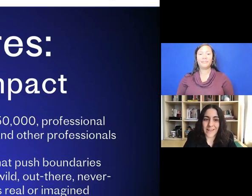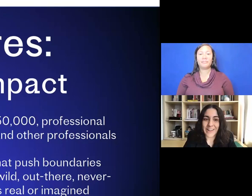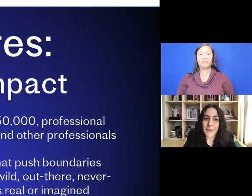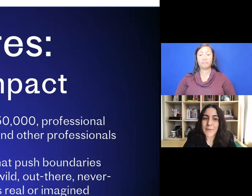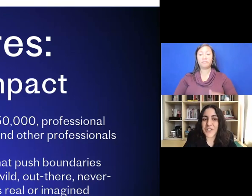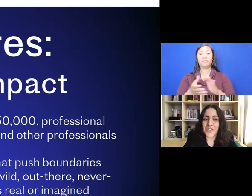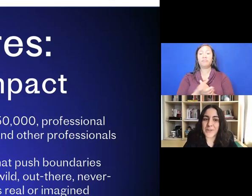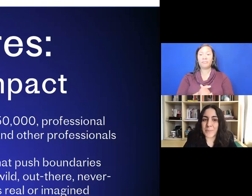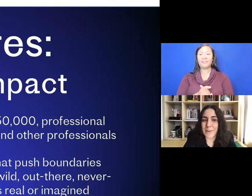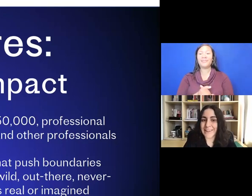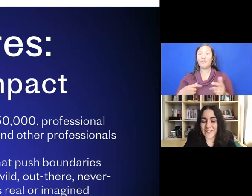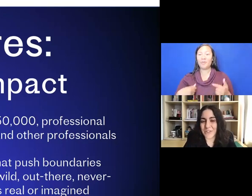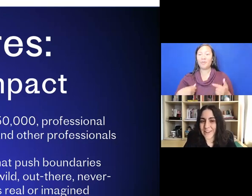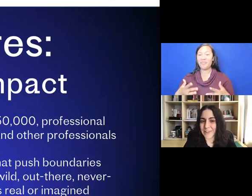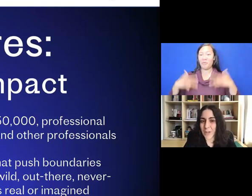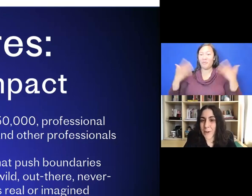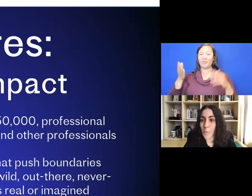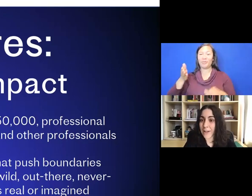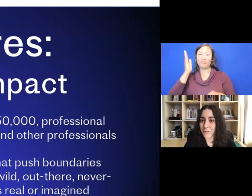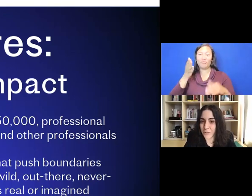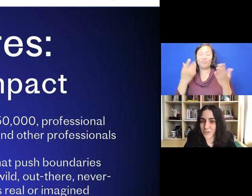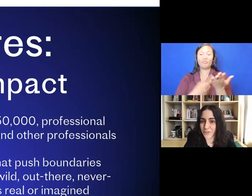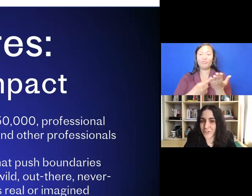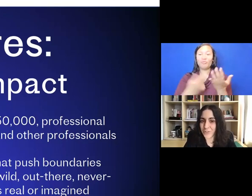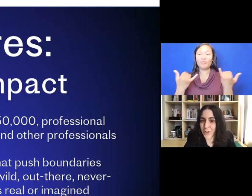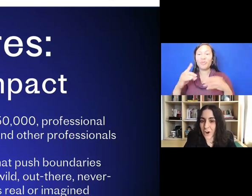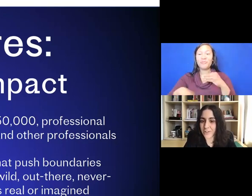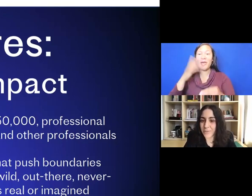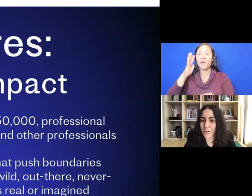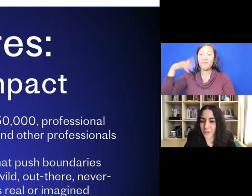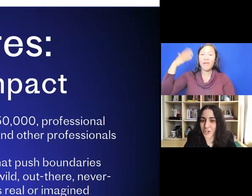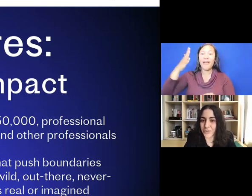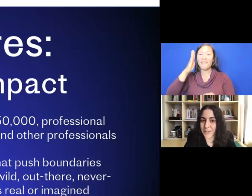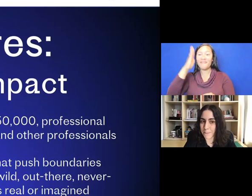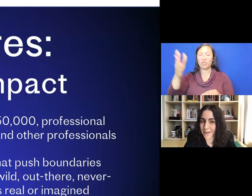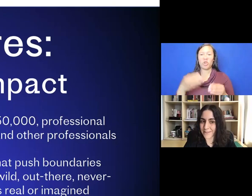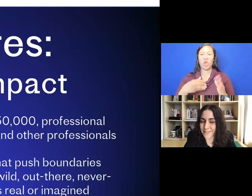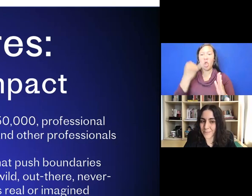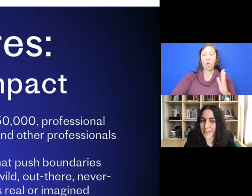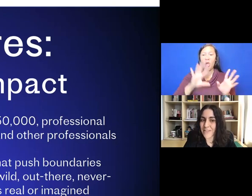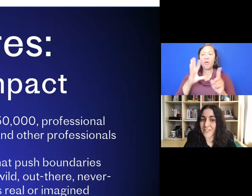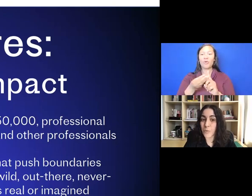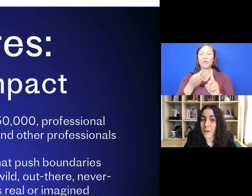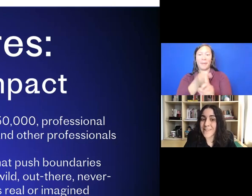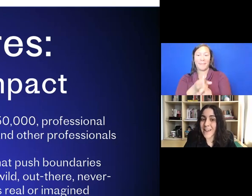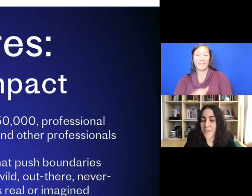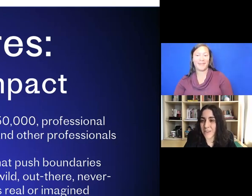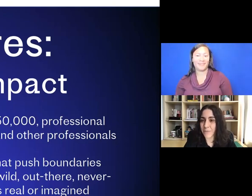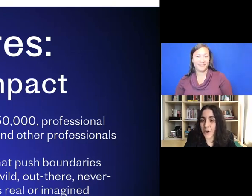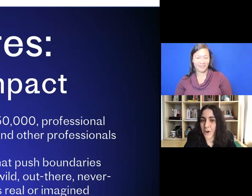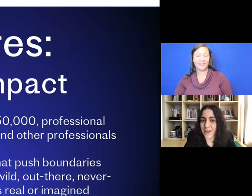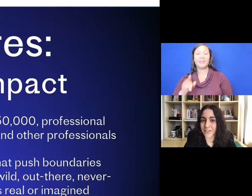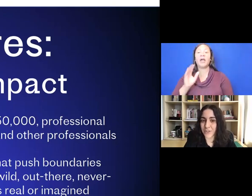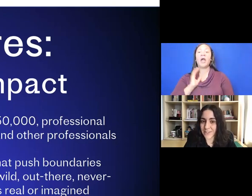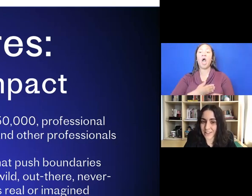It's my pleasure to be speaking to you today about Wild Futures, Art, Culture, Impact. This is the one time theme